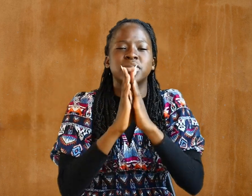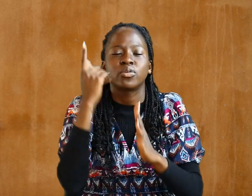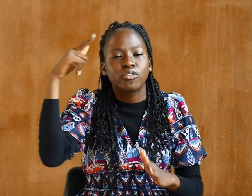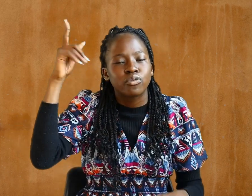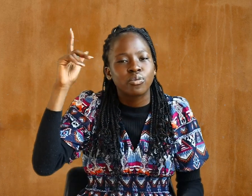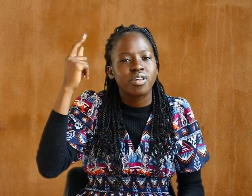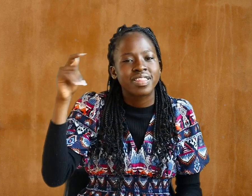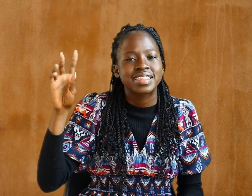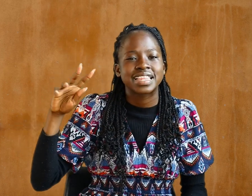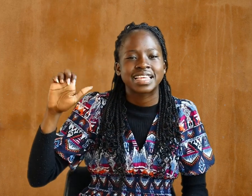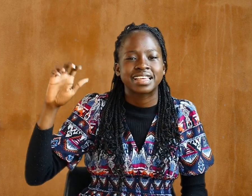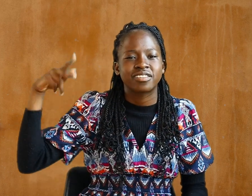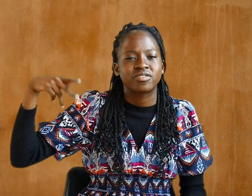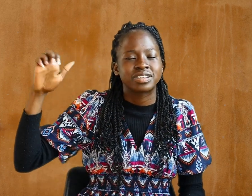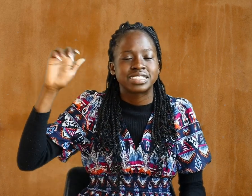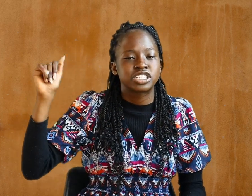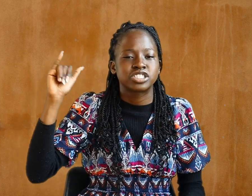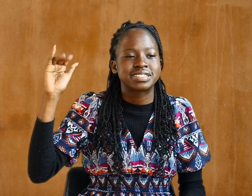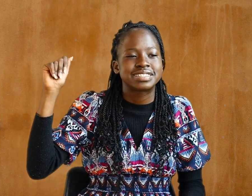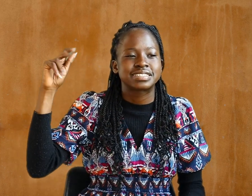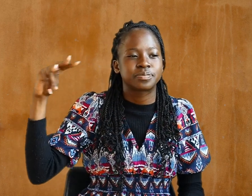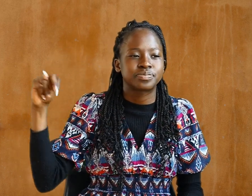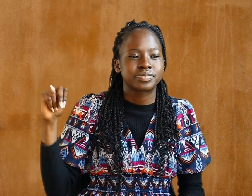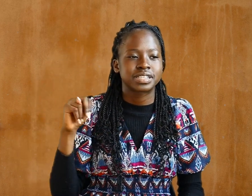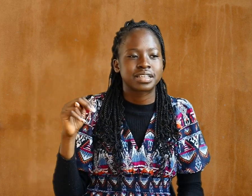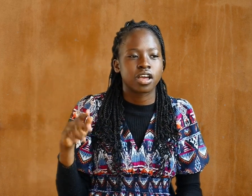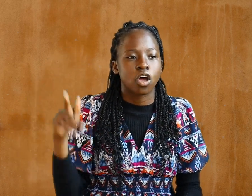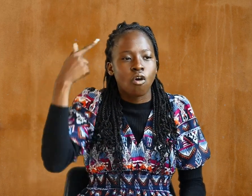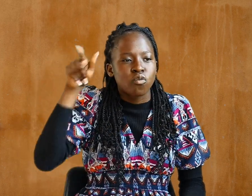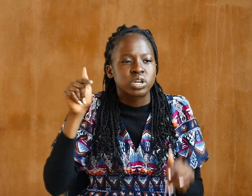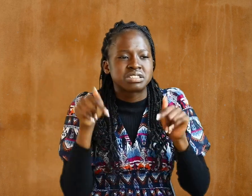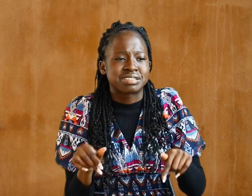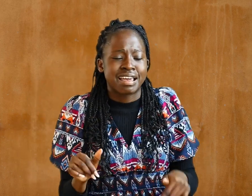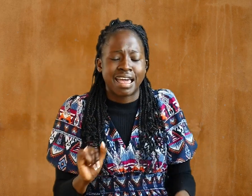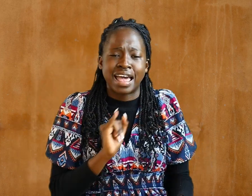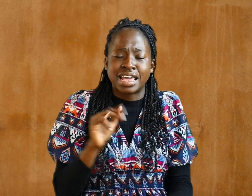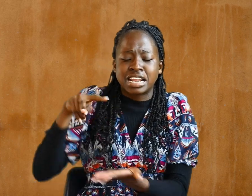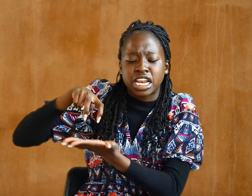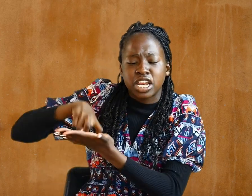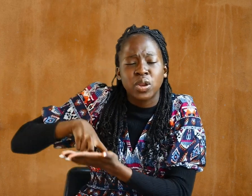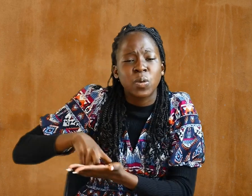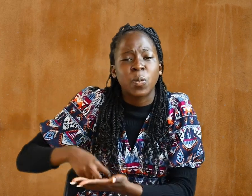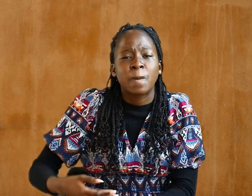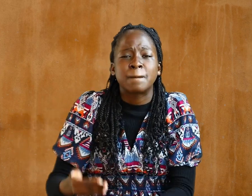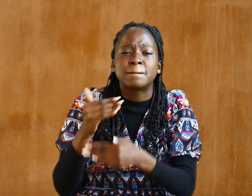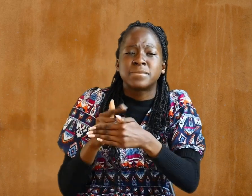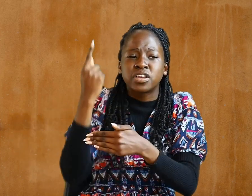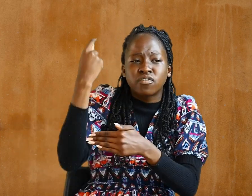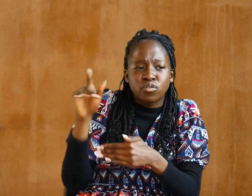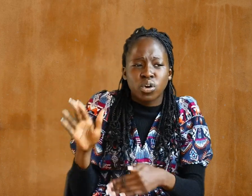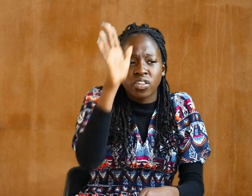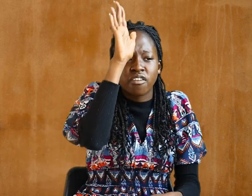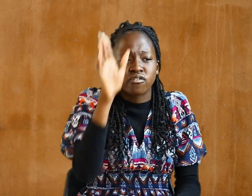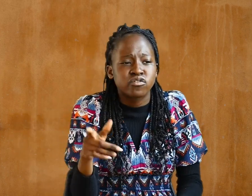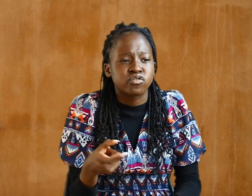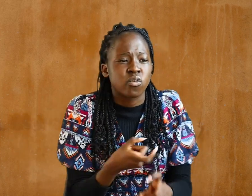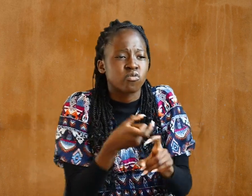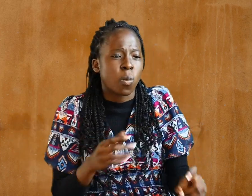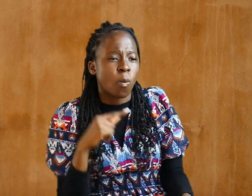For this reason, I kneel before the Father, from whom every family in